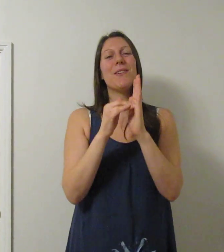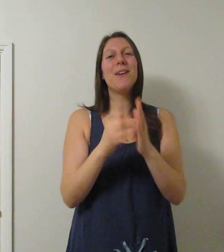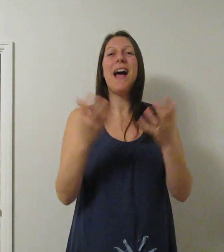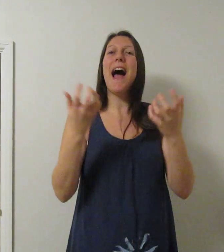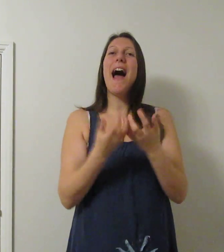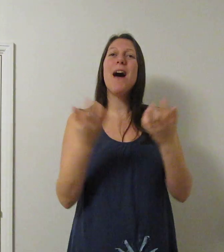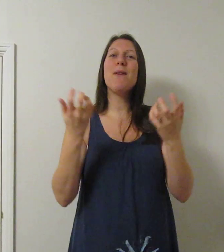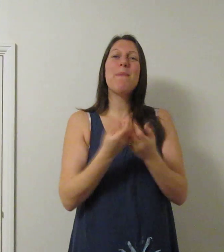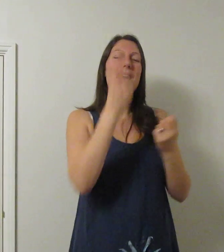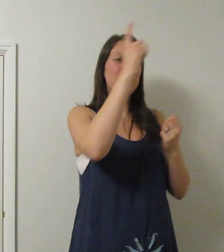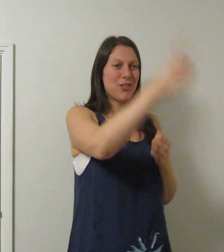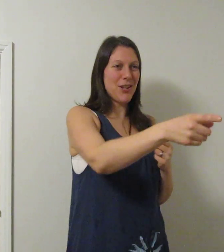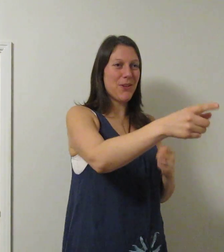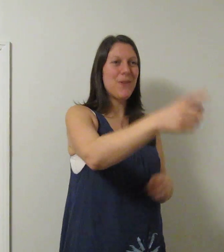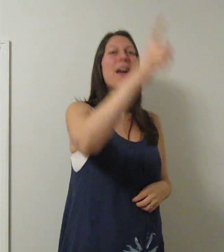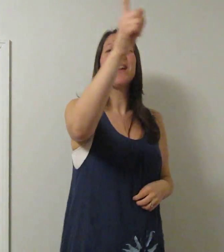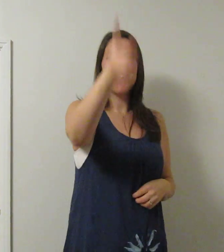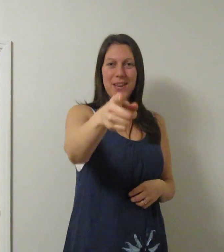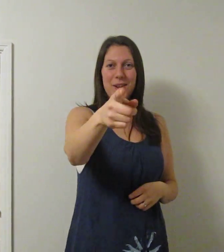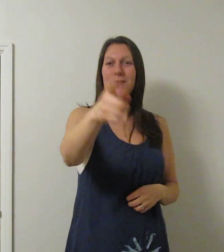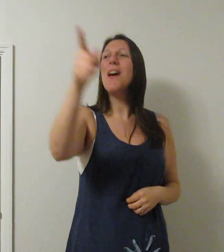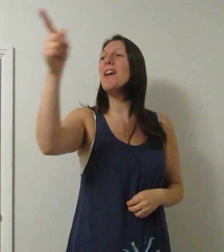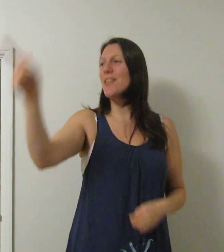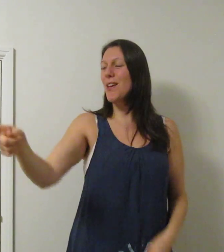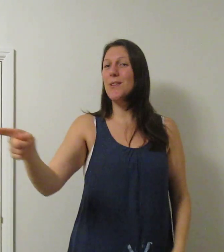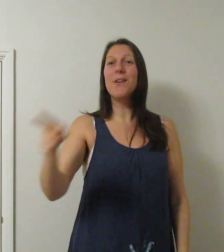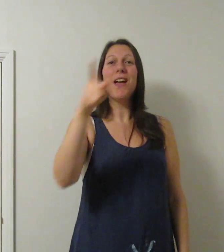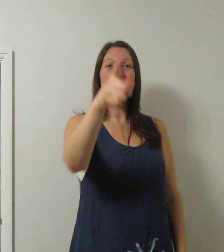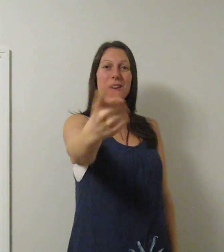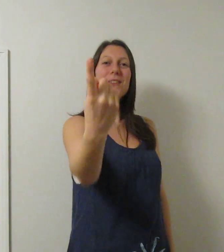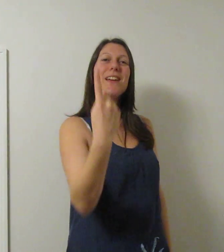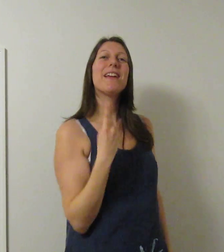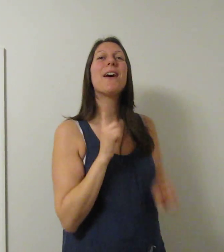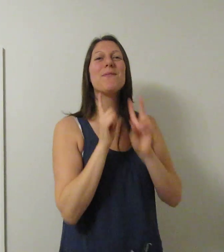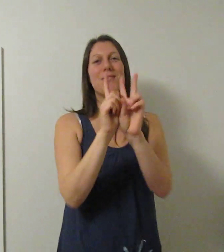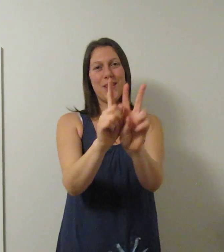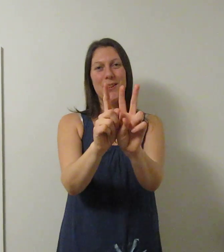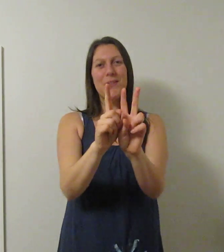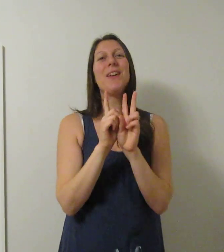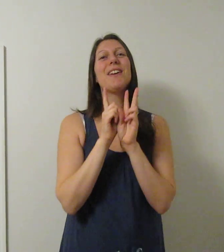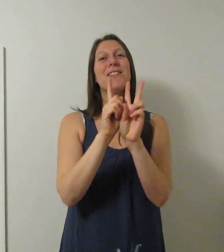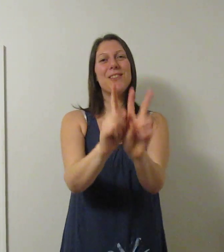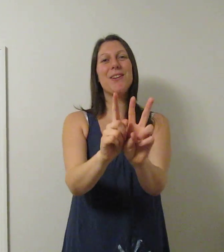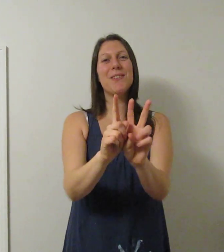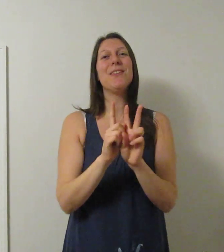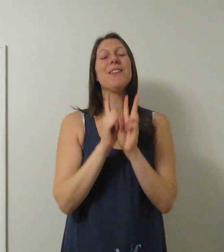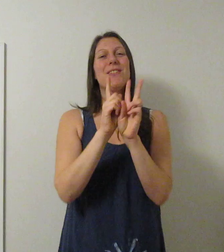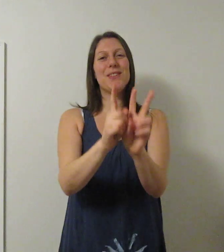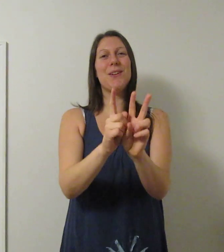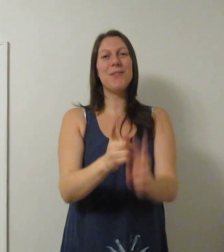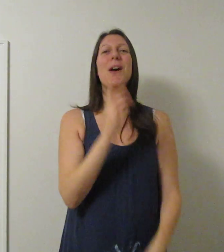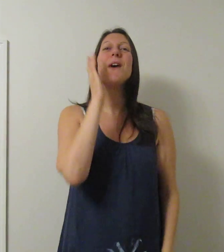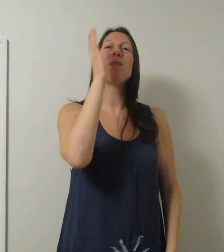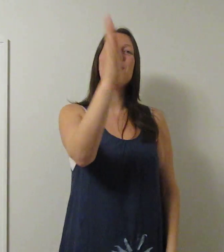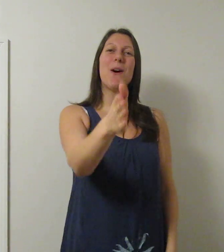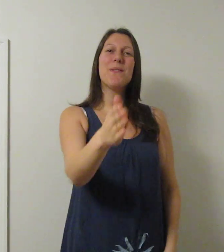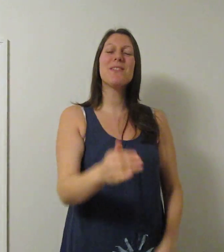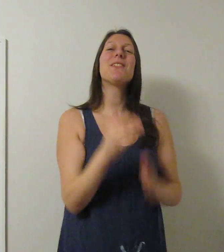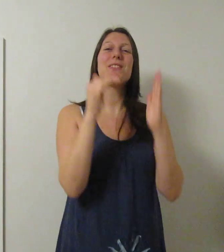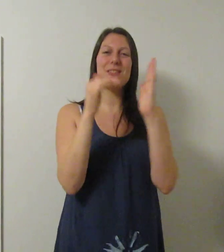How about you, you, you? You can come too, too, too We're going to the